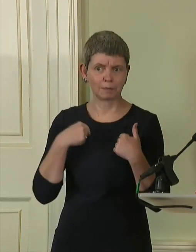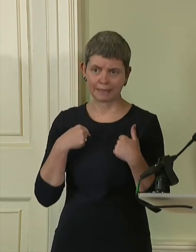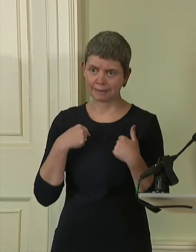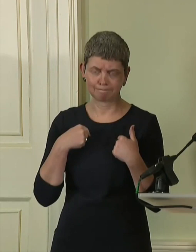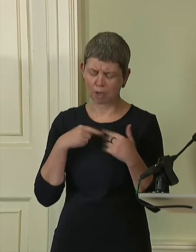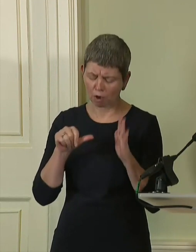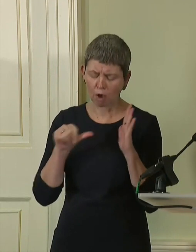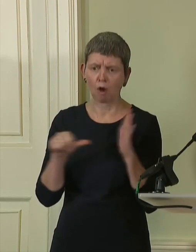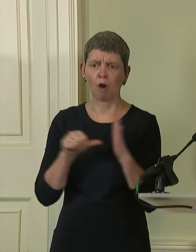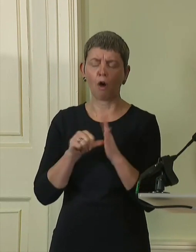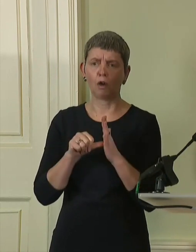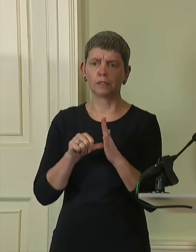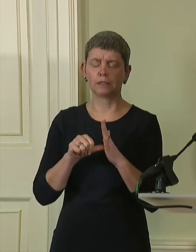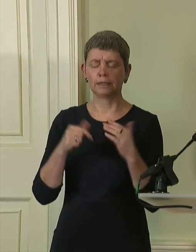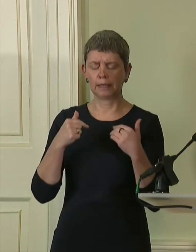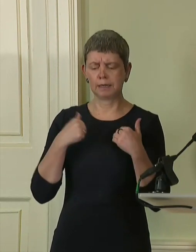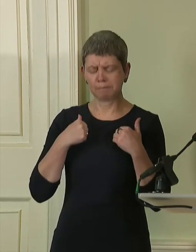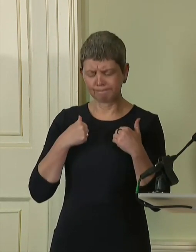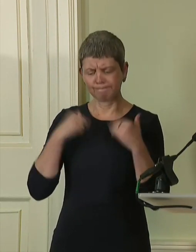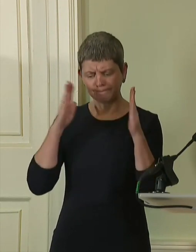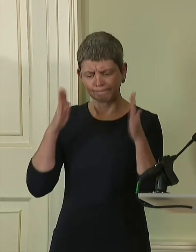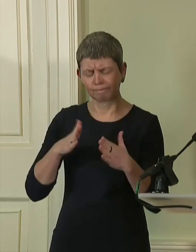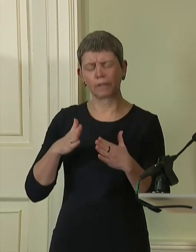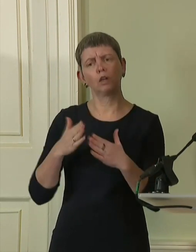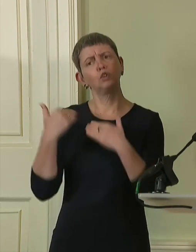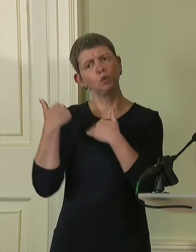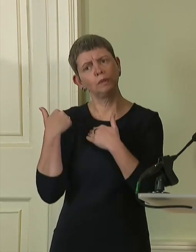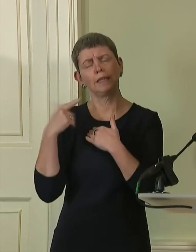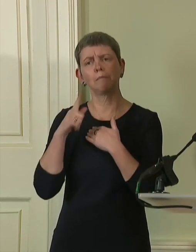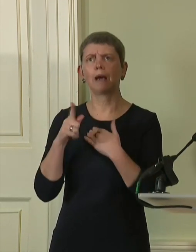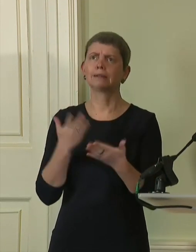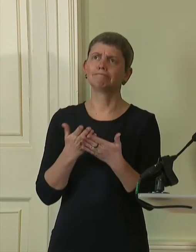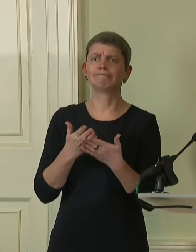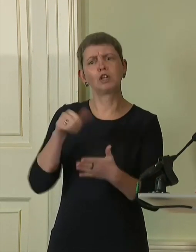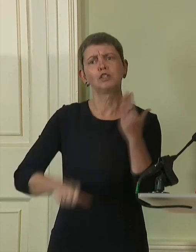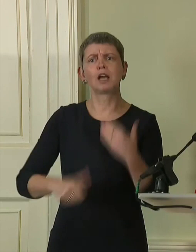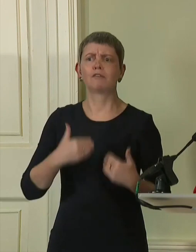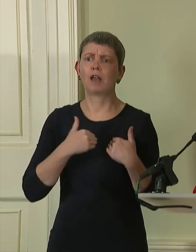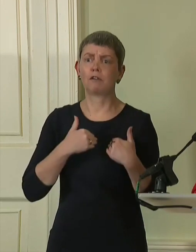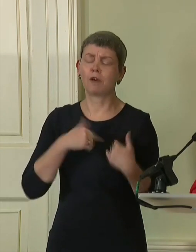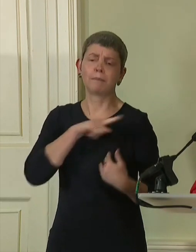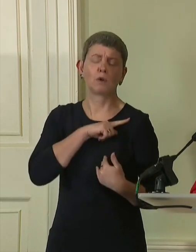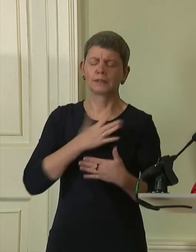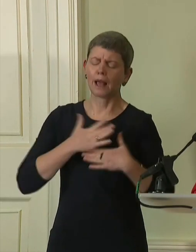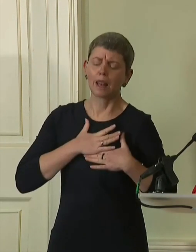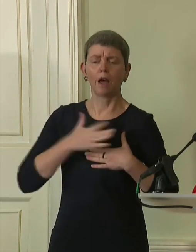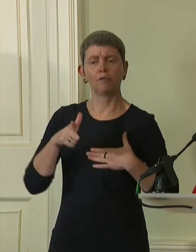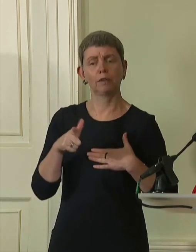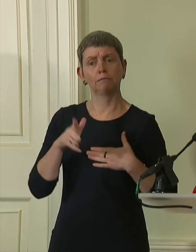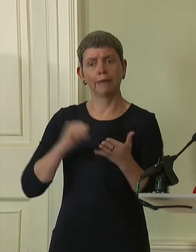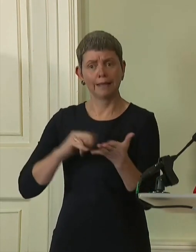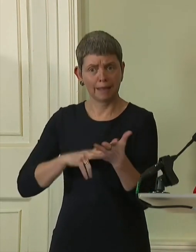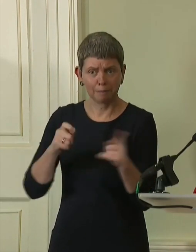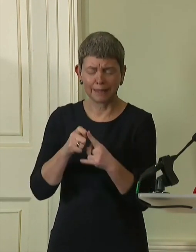a place of duty and of love, tough love perhaps but love nevertheless for my party and above